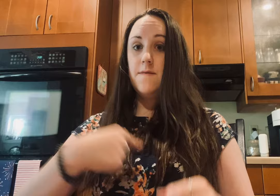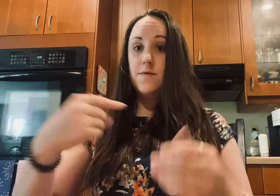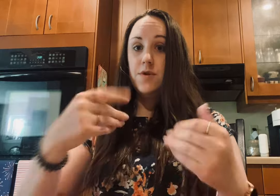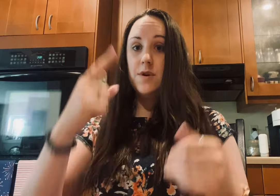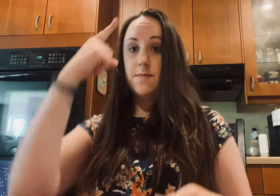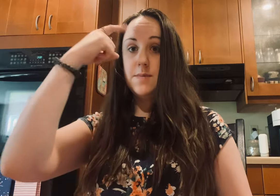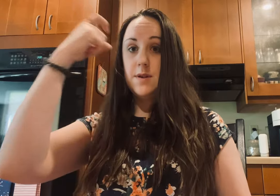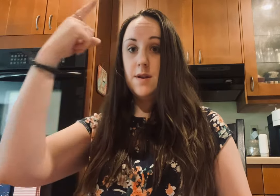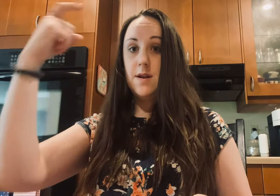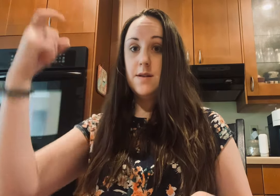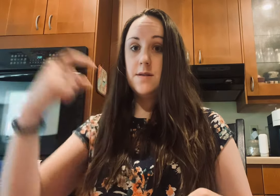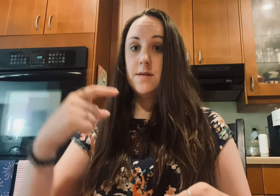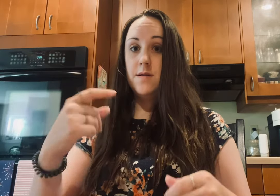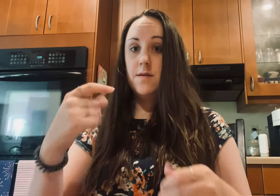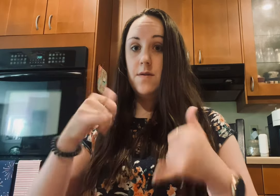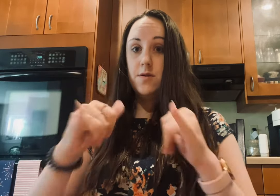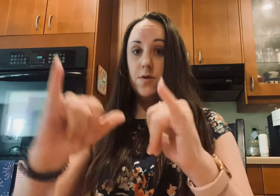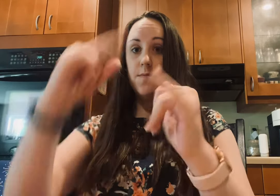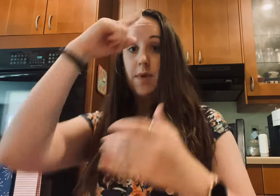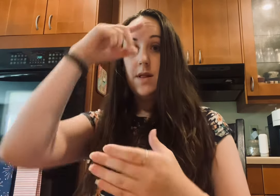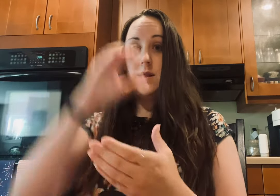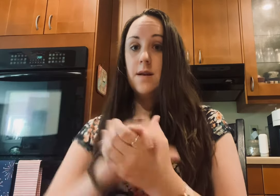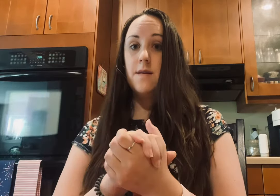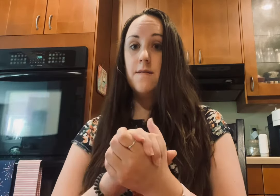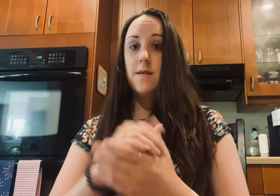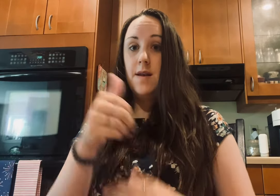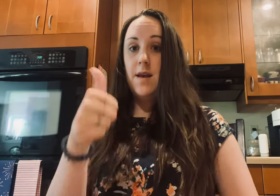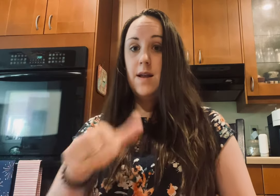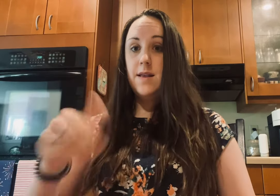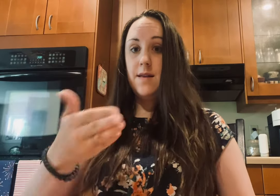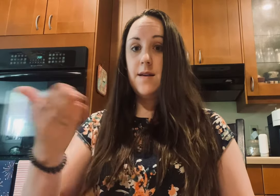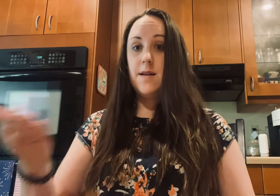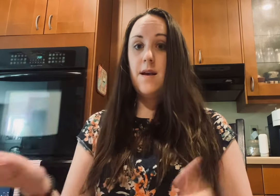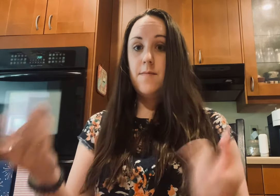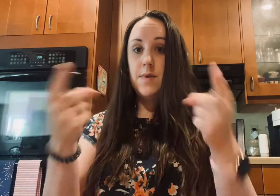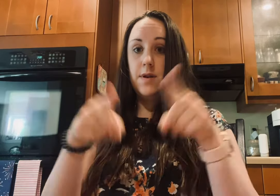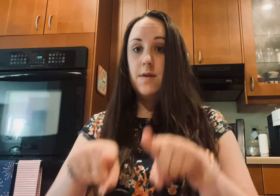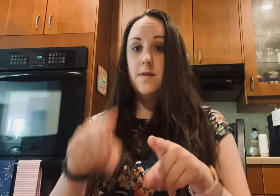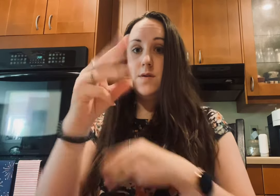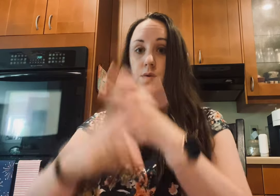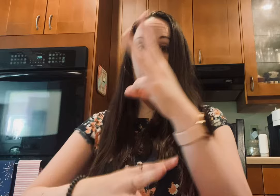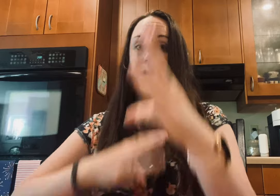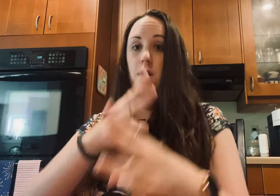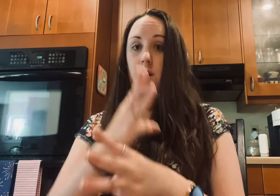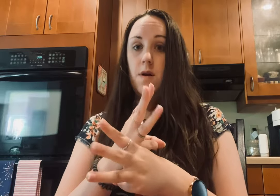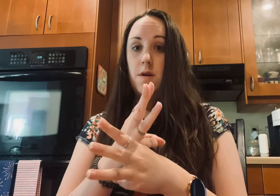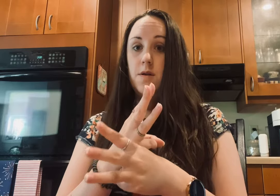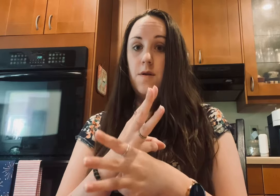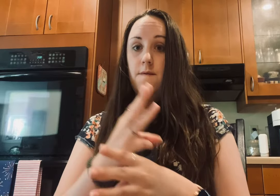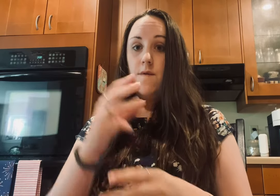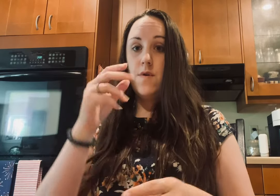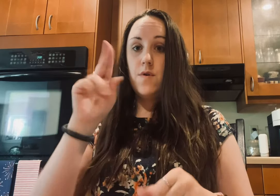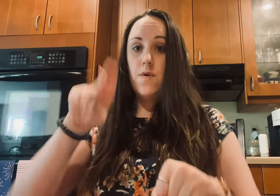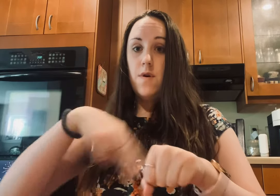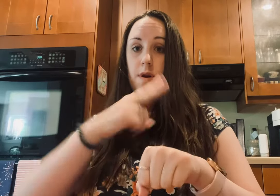dreams And I still want to believe Anything can happen in this world For an ordinary